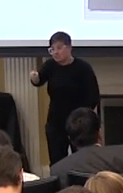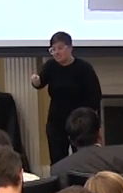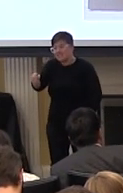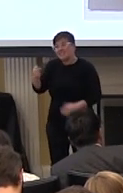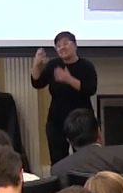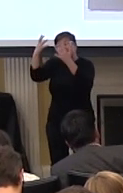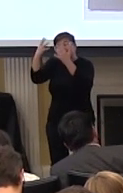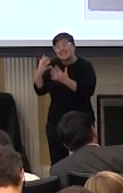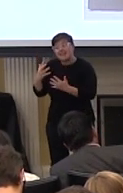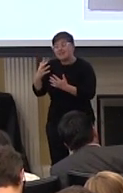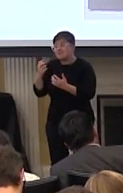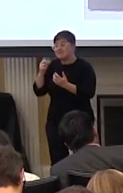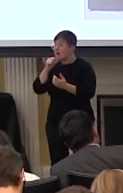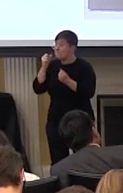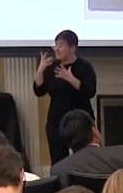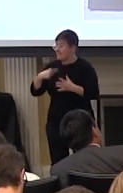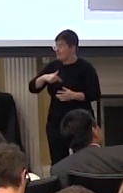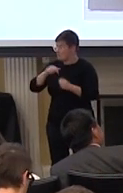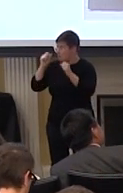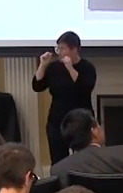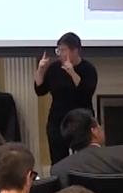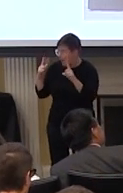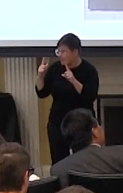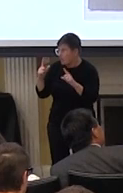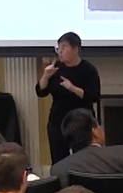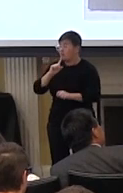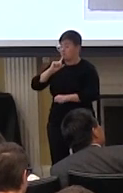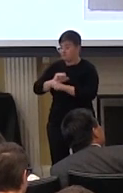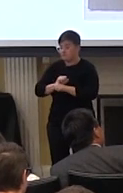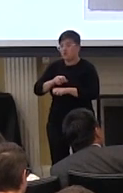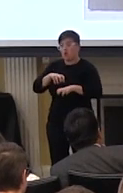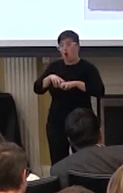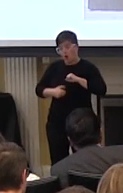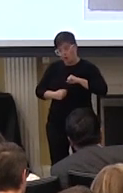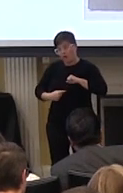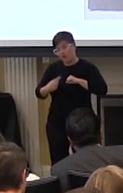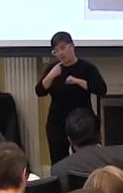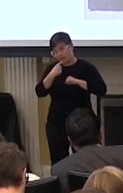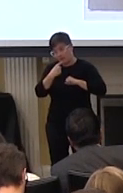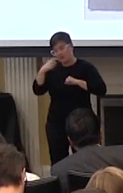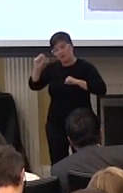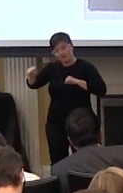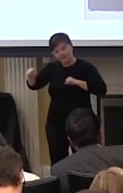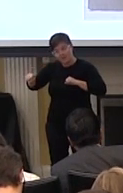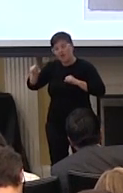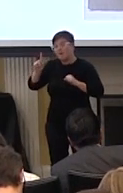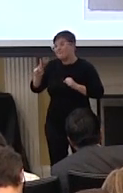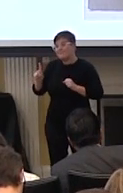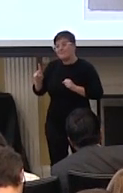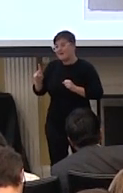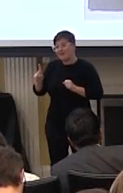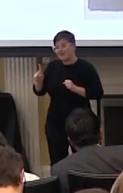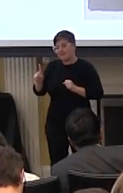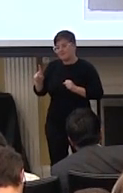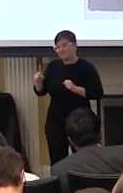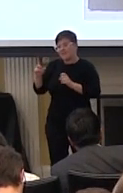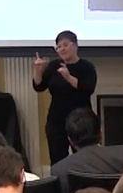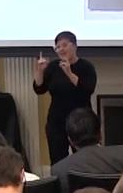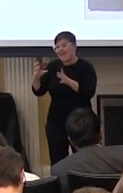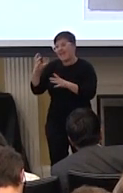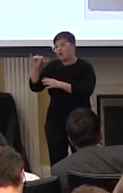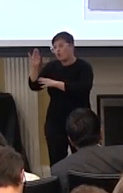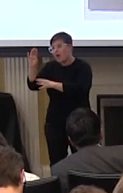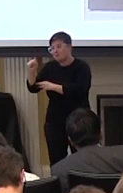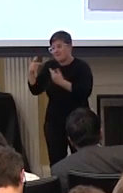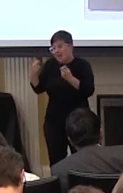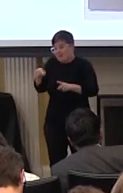don't think a lot of us were surprised we were truly disappointed and heartbroken but I think that given that the hate crimes that